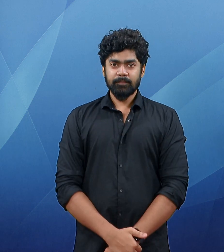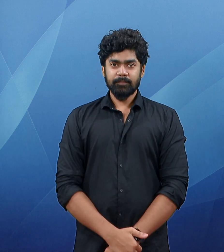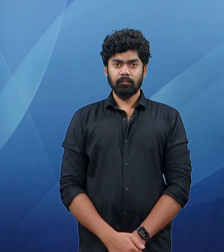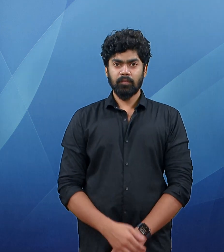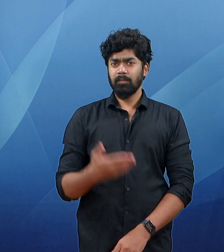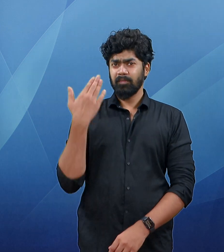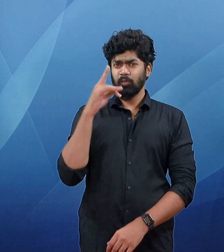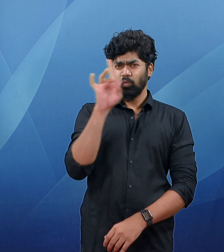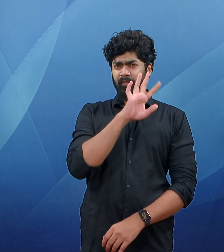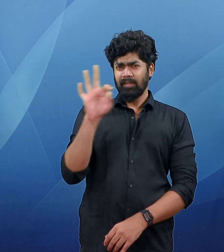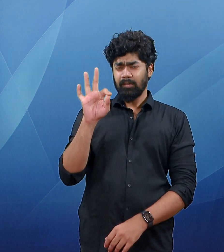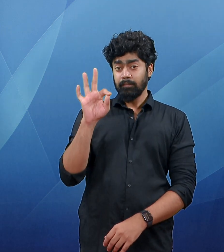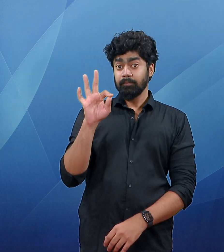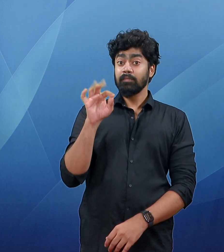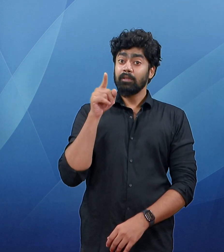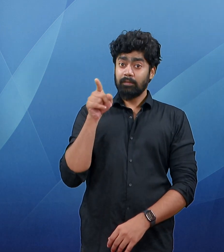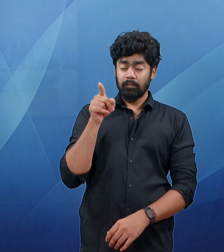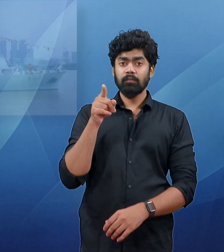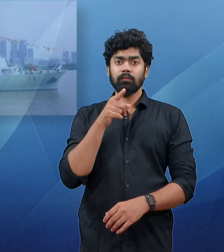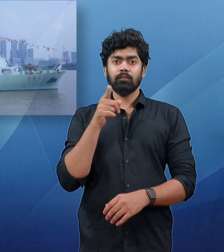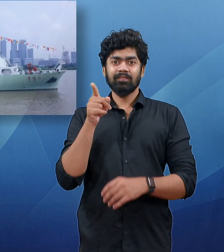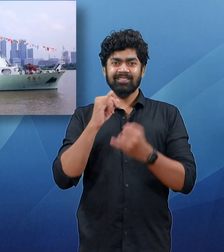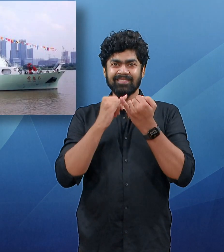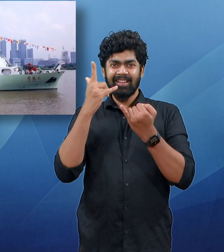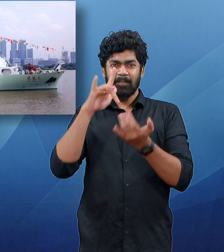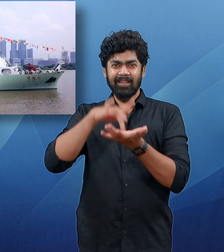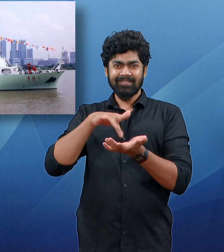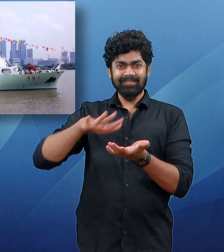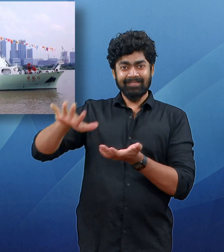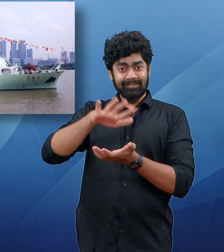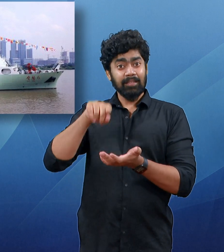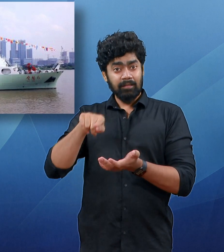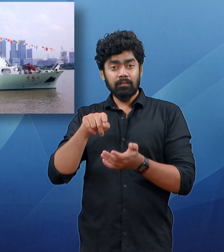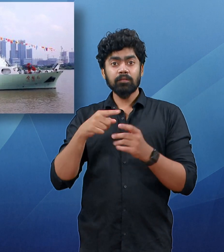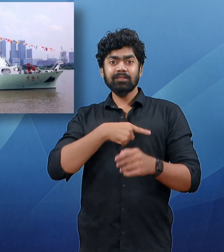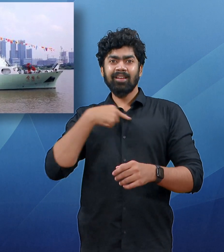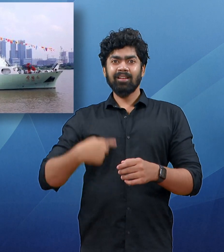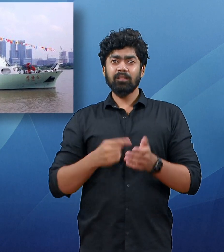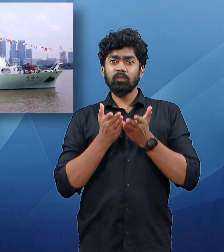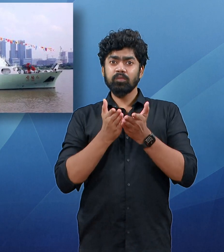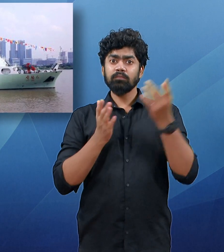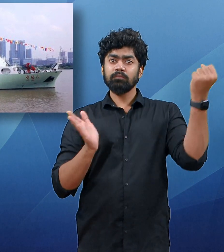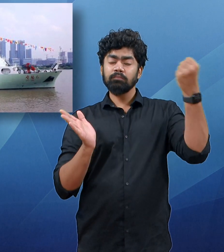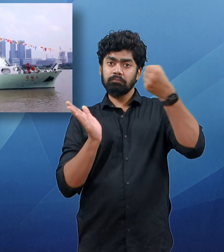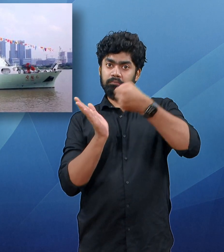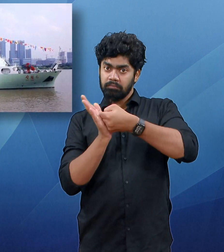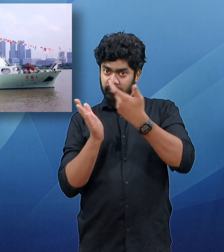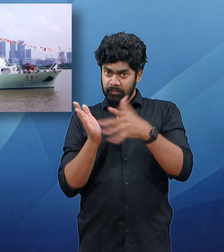chinese research vessel shian 6 which arrived in colombo the previous week amid concerns raised by india and the U